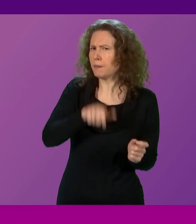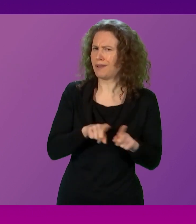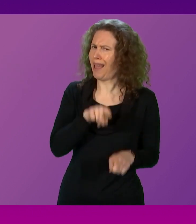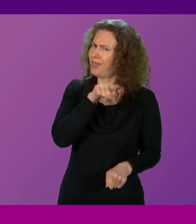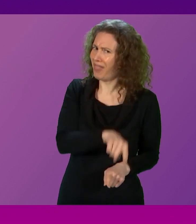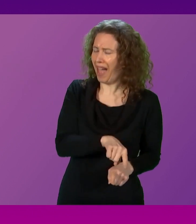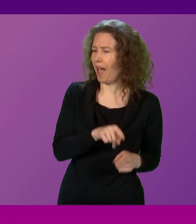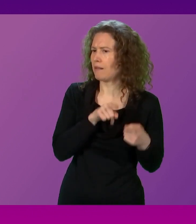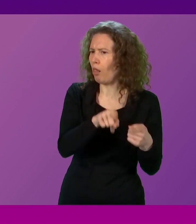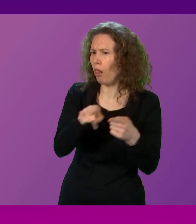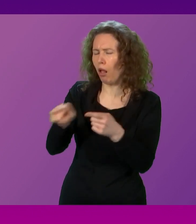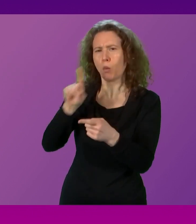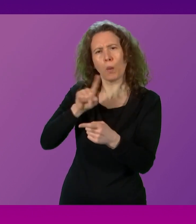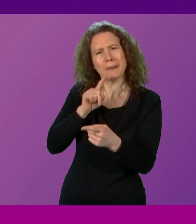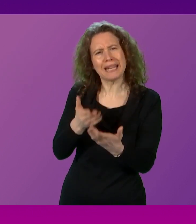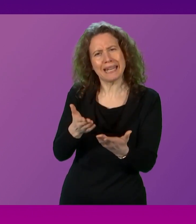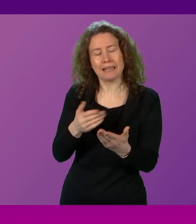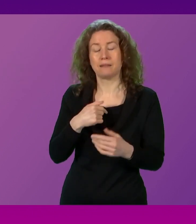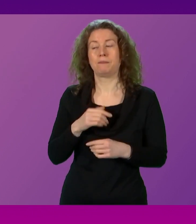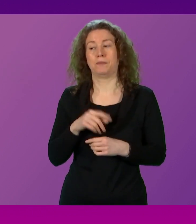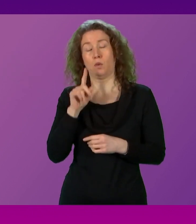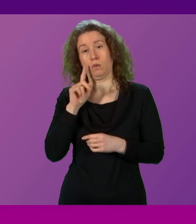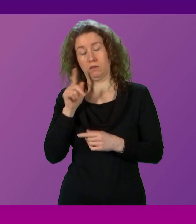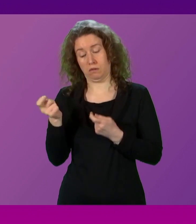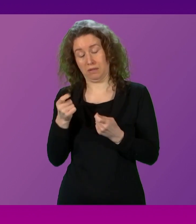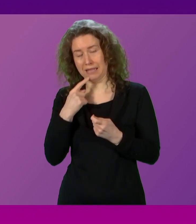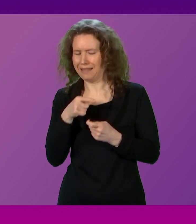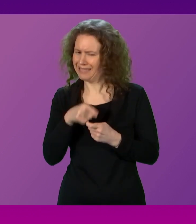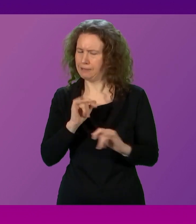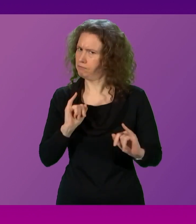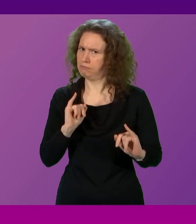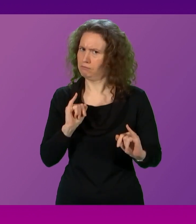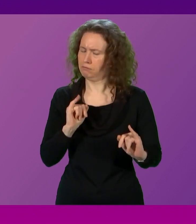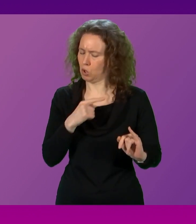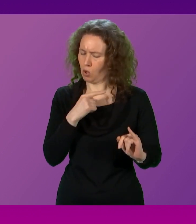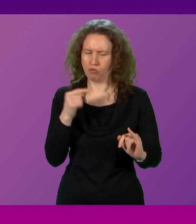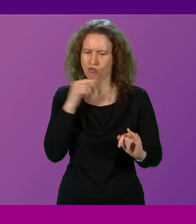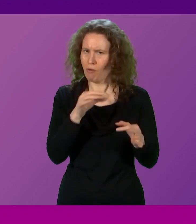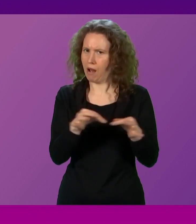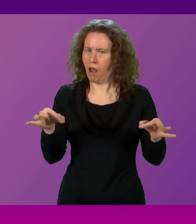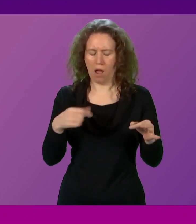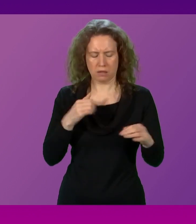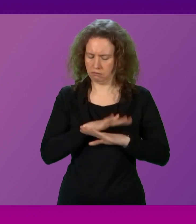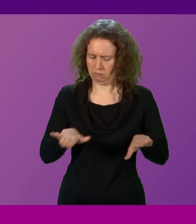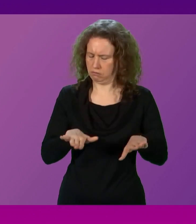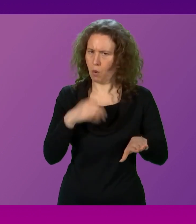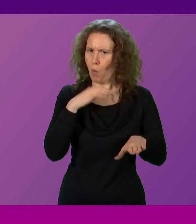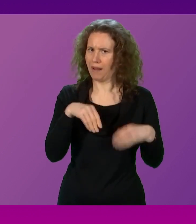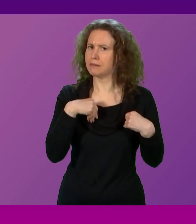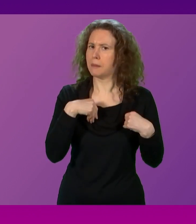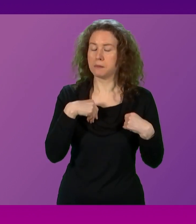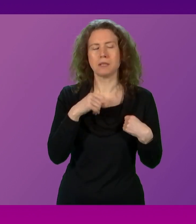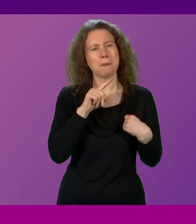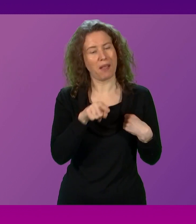terrorising women. She continued, it's a red line I would not have crossed. But this